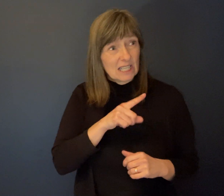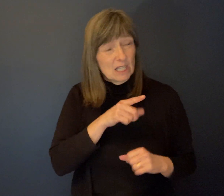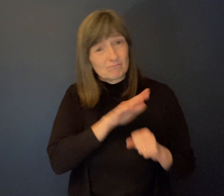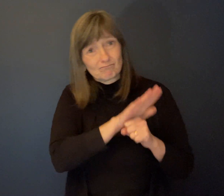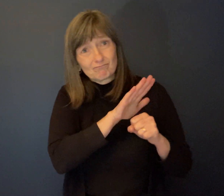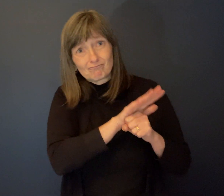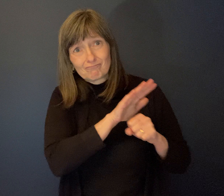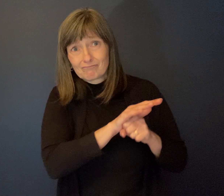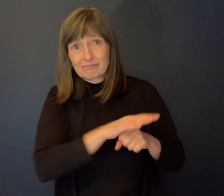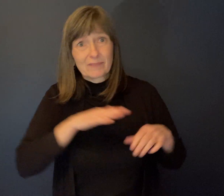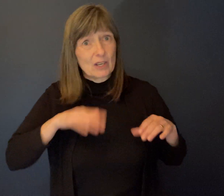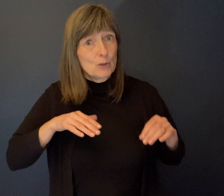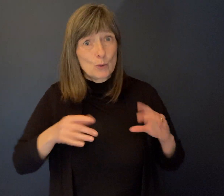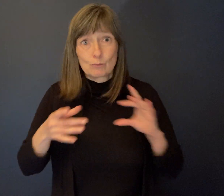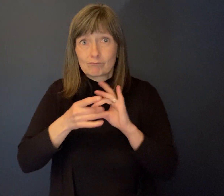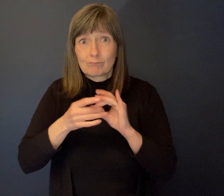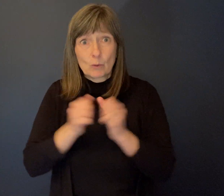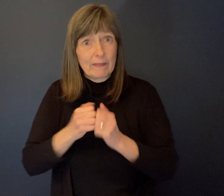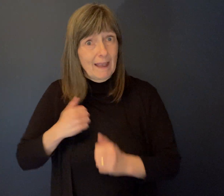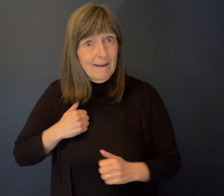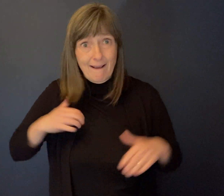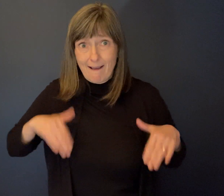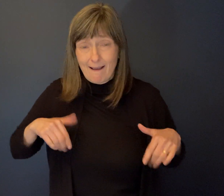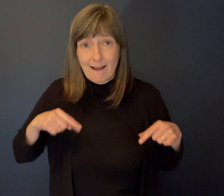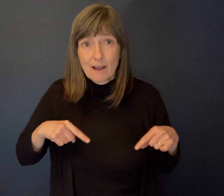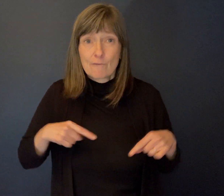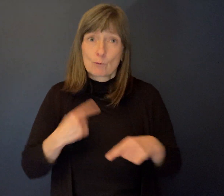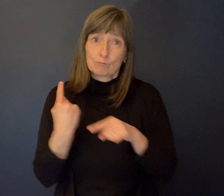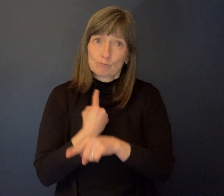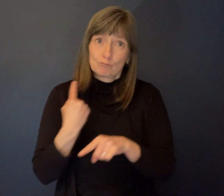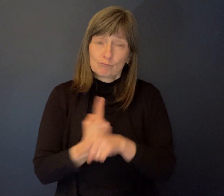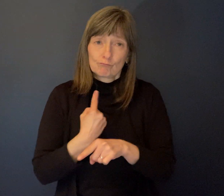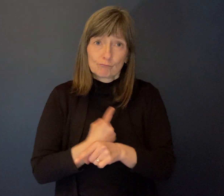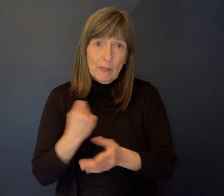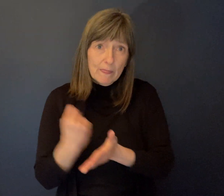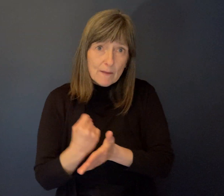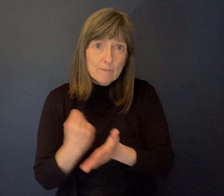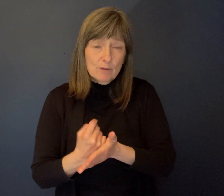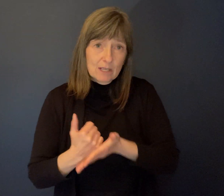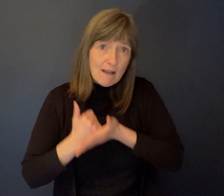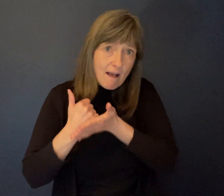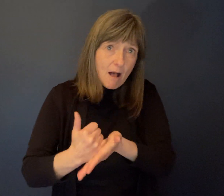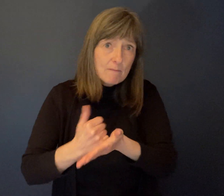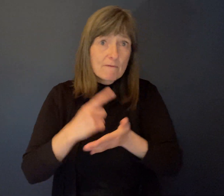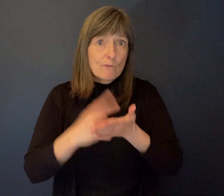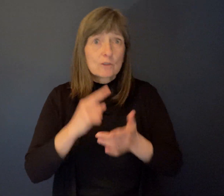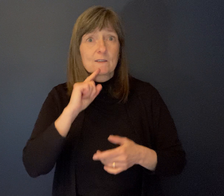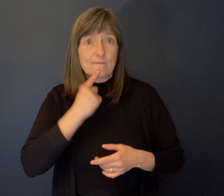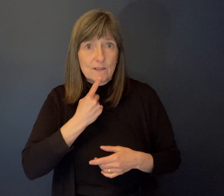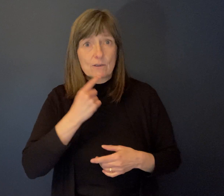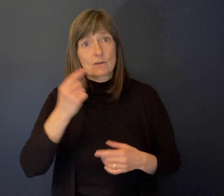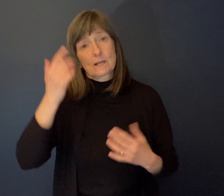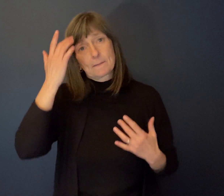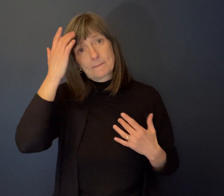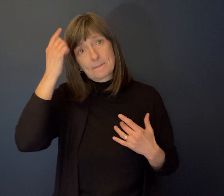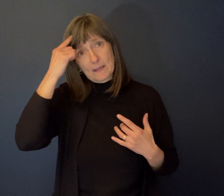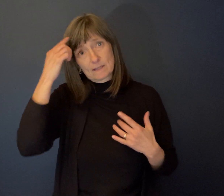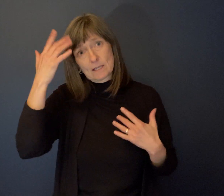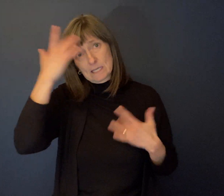for proper care and treatment of individuals who were experiencing severe mental illness. So he, he certainly stands out for